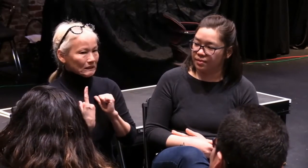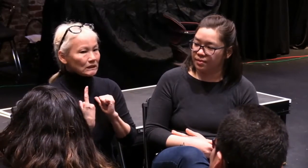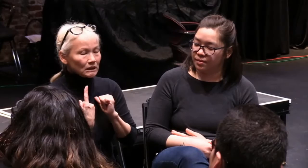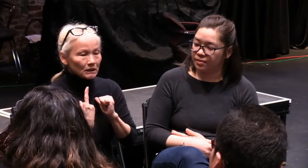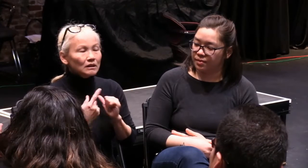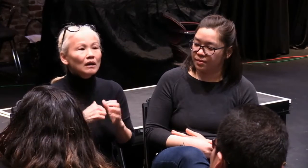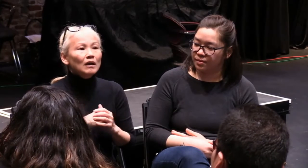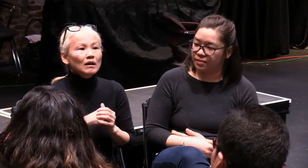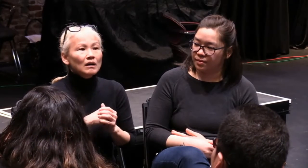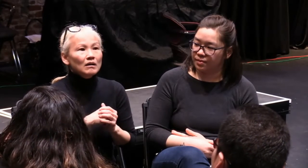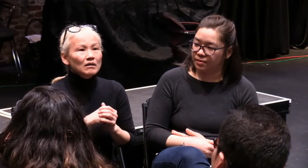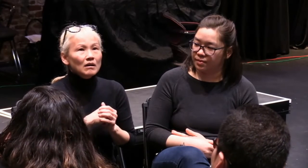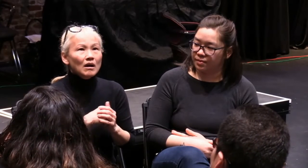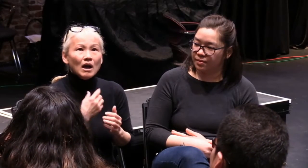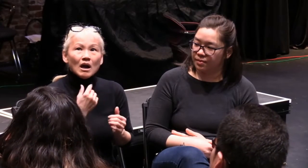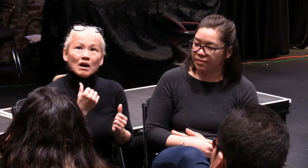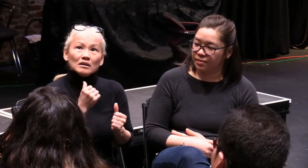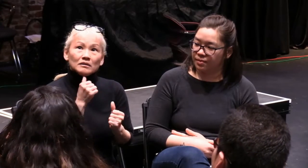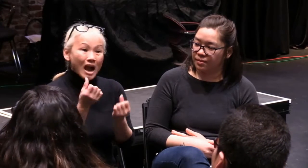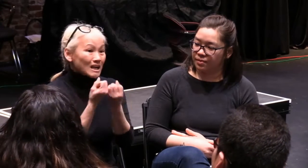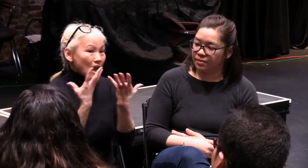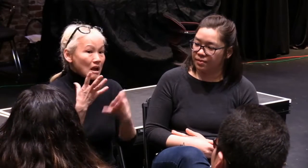The organization focuses entirely on theater.